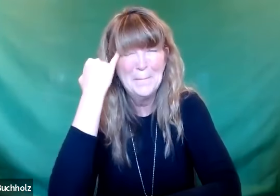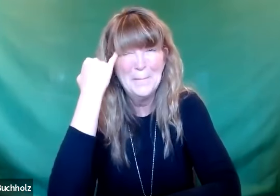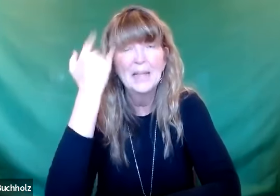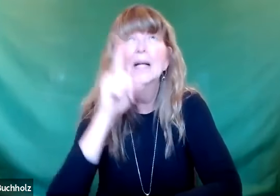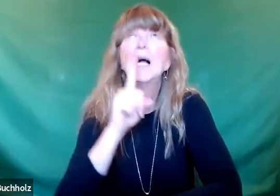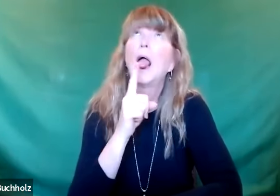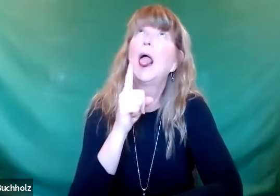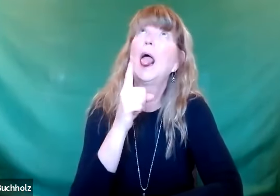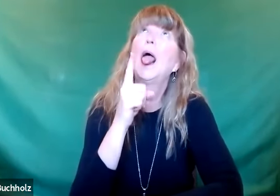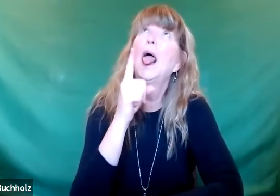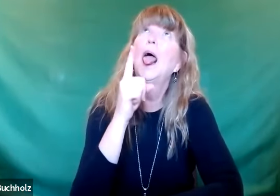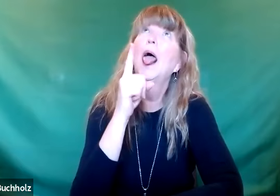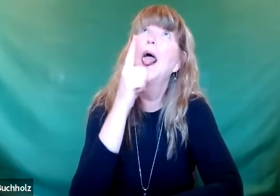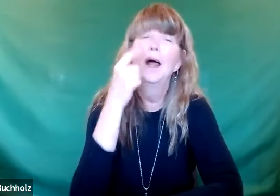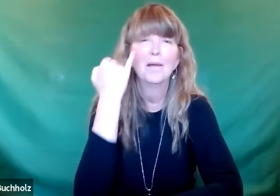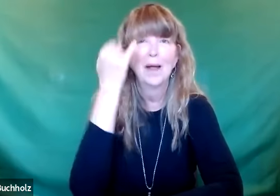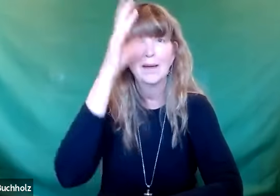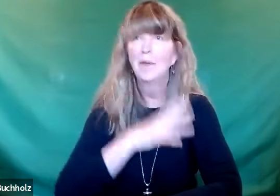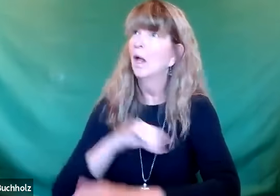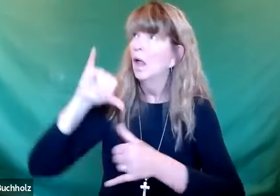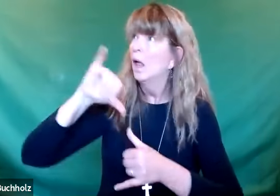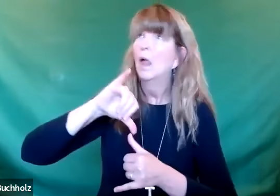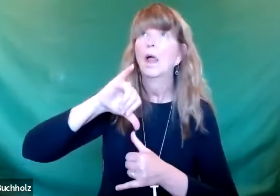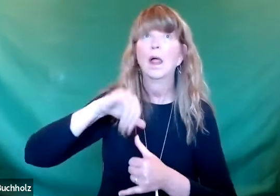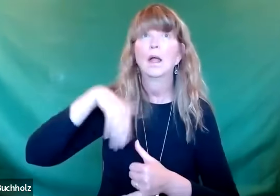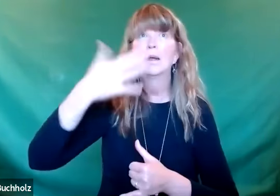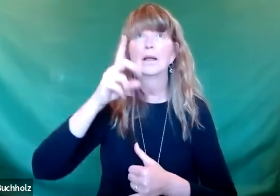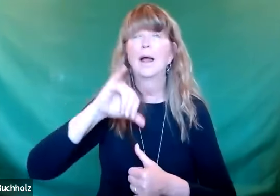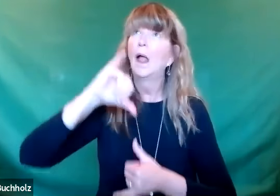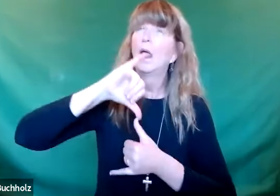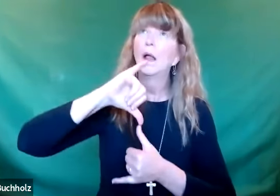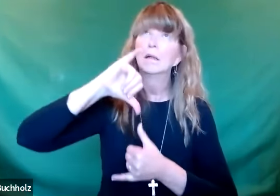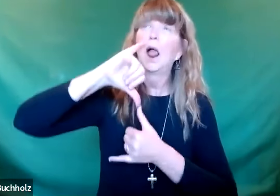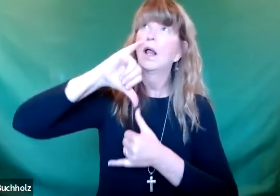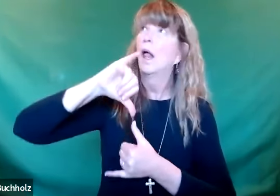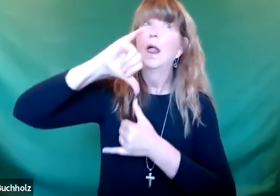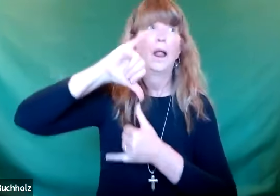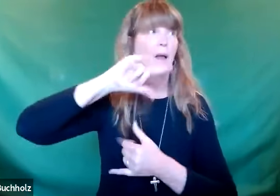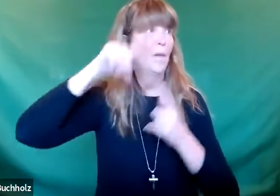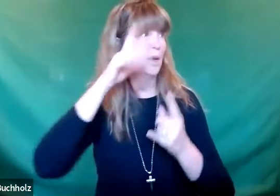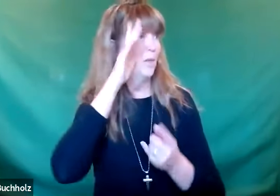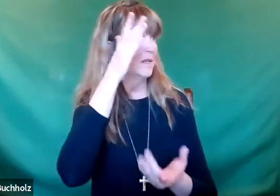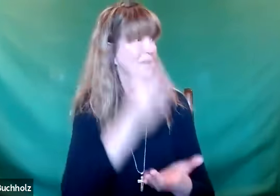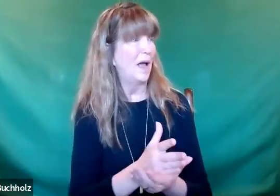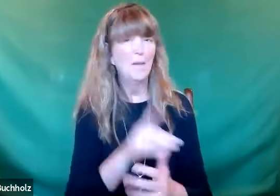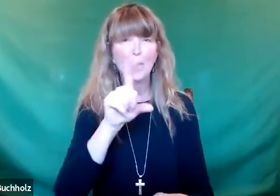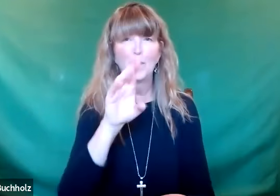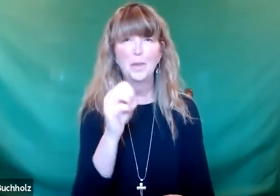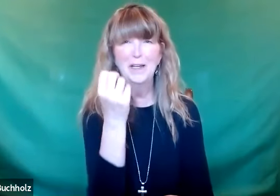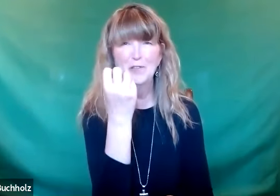grew to the height of 30 feet, one inch. I imagine that German guy was like, holy cow, when is this